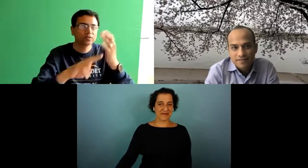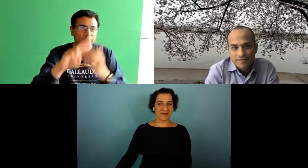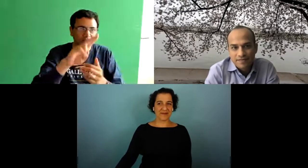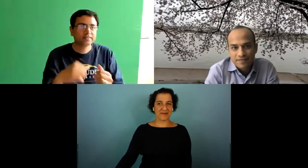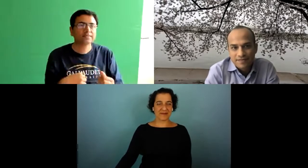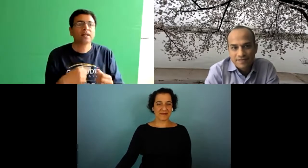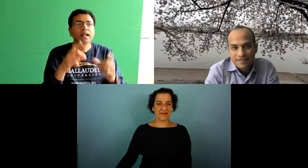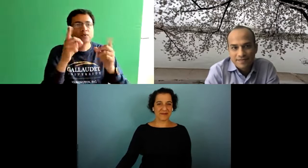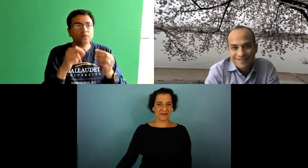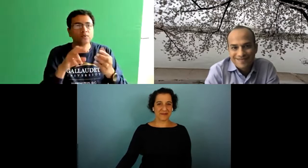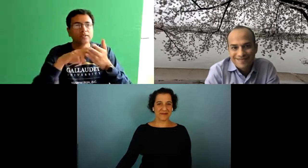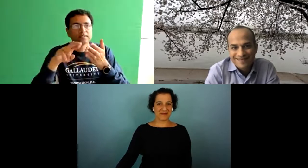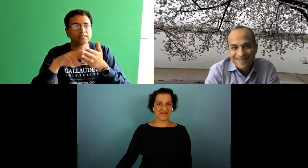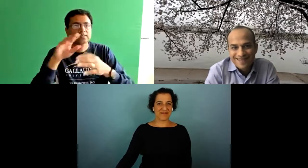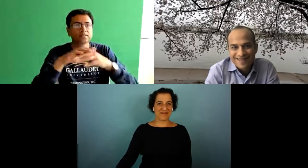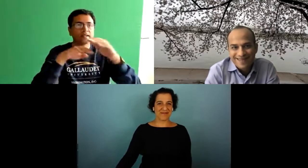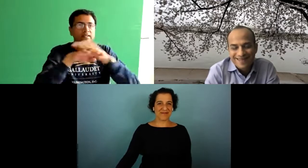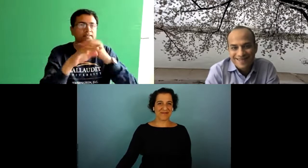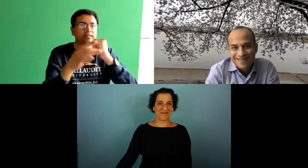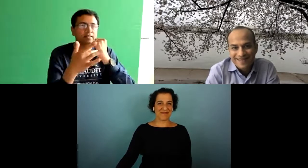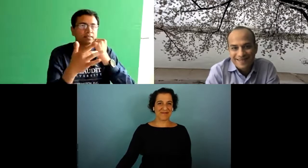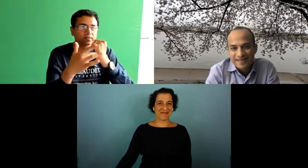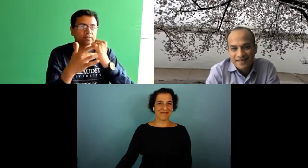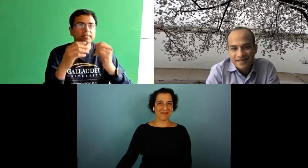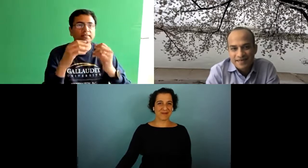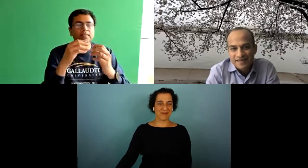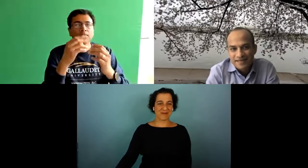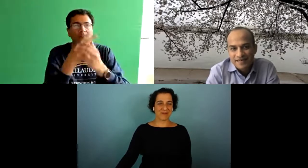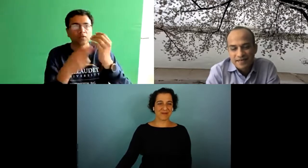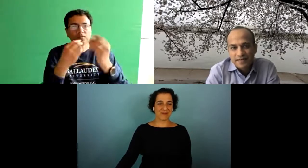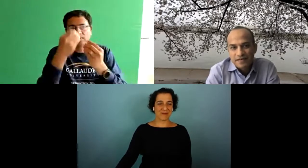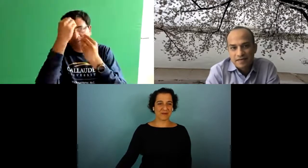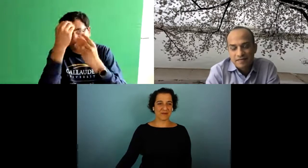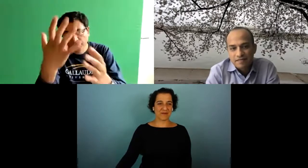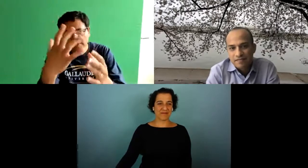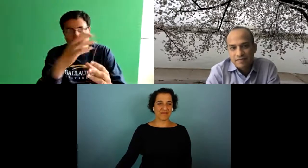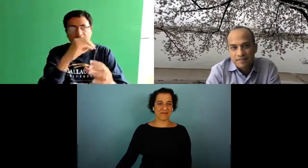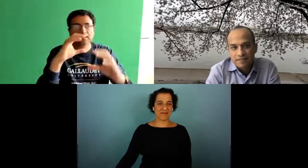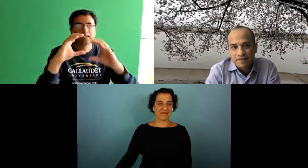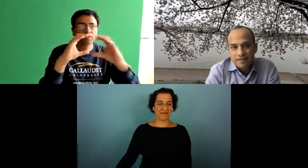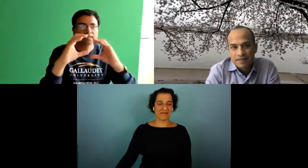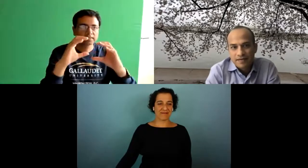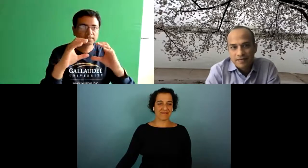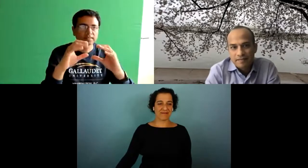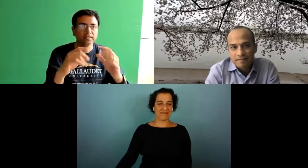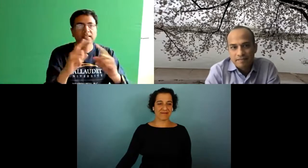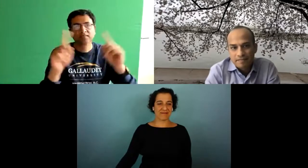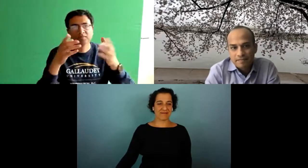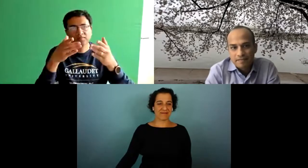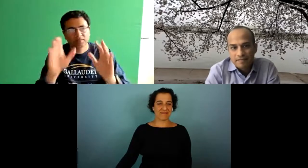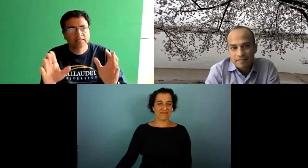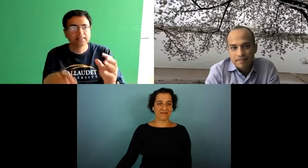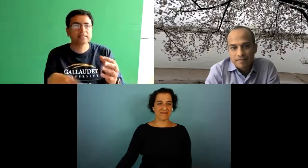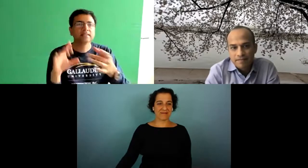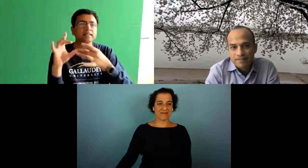you not be so intimidated by my name as was said i was i am a professor at gallaudet university where i focus on accessible technology